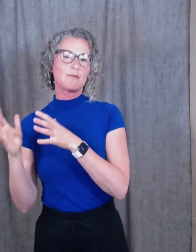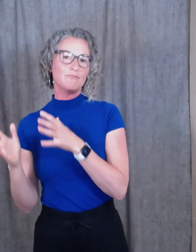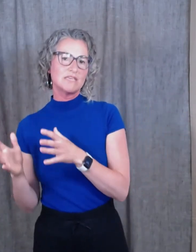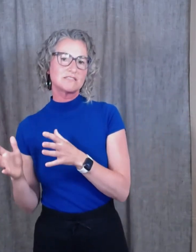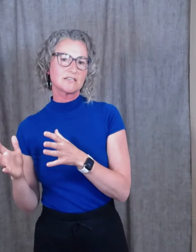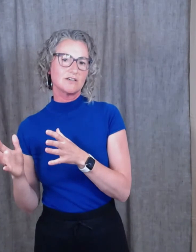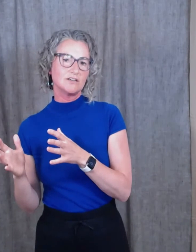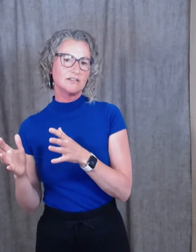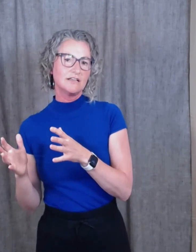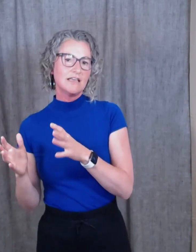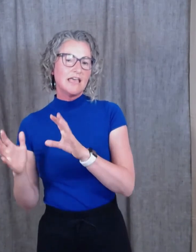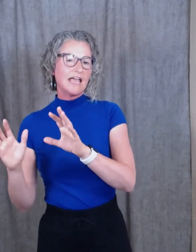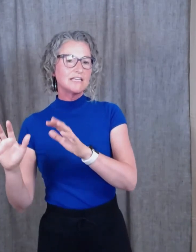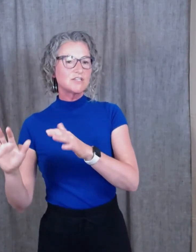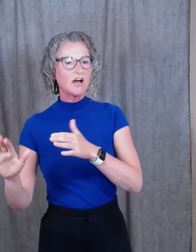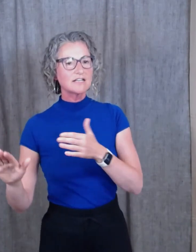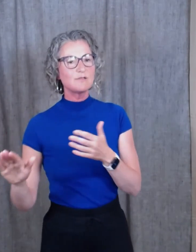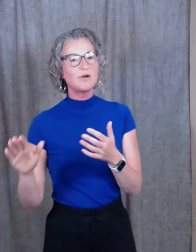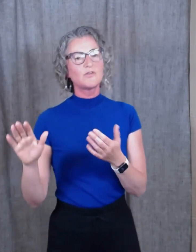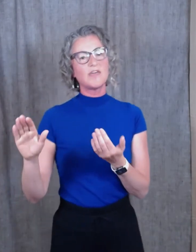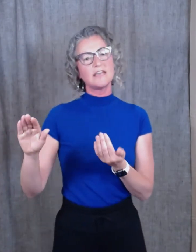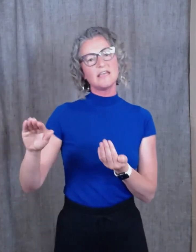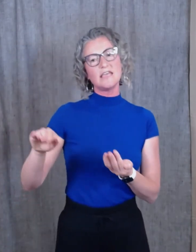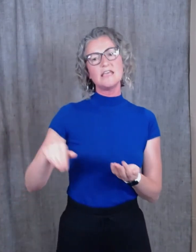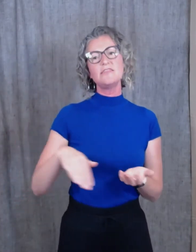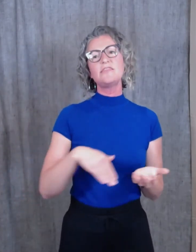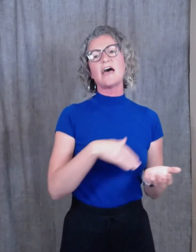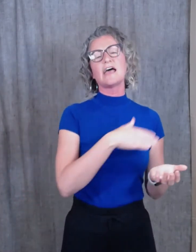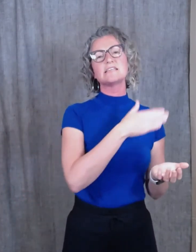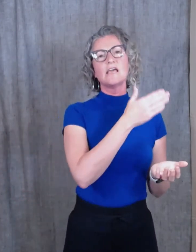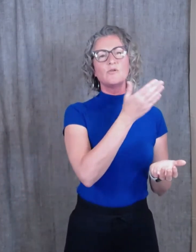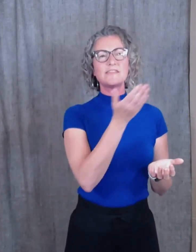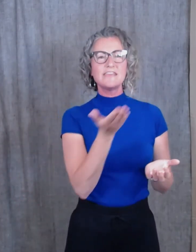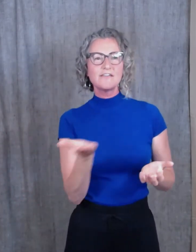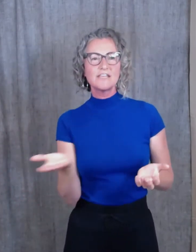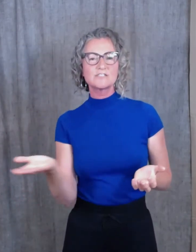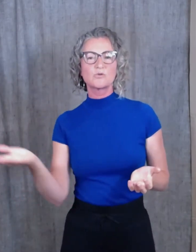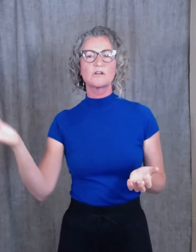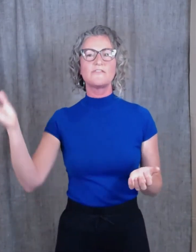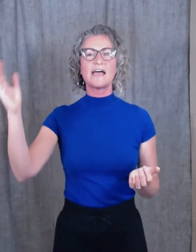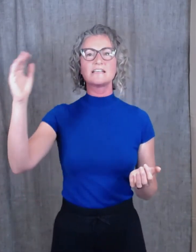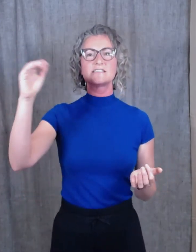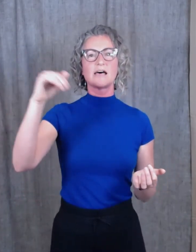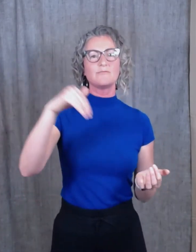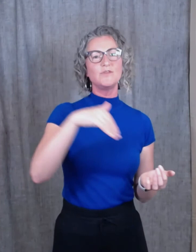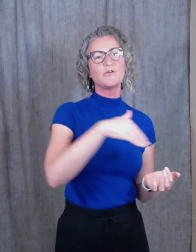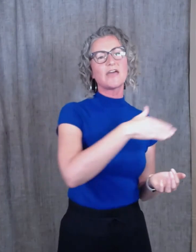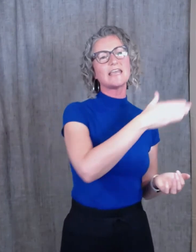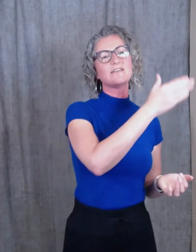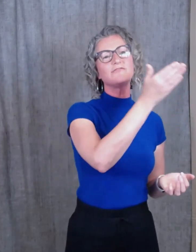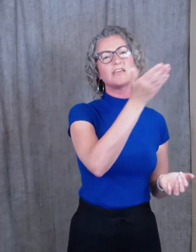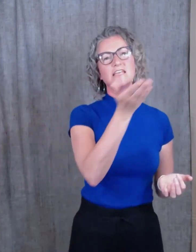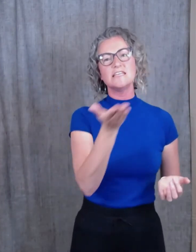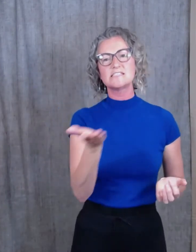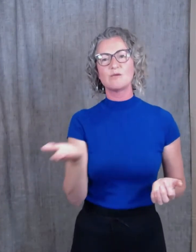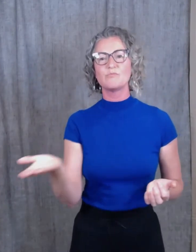mystical. And he talks about that in that, we can think of it sort of as, you know, that infinity symbol